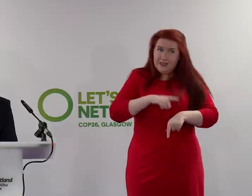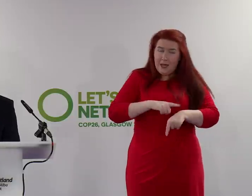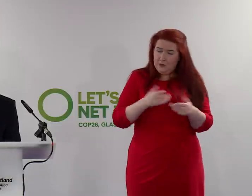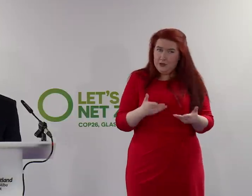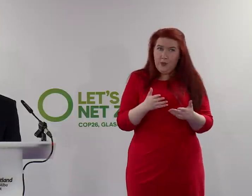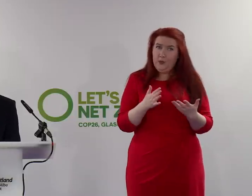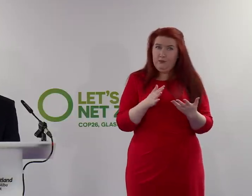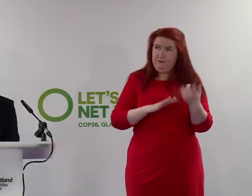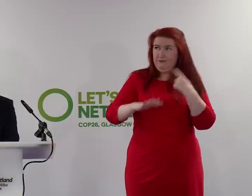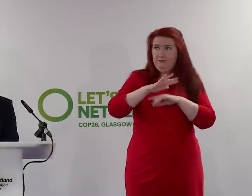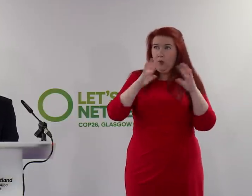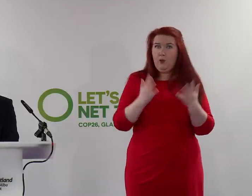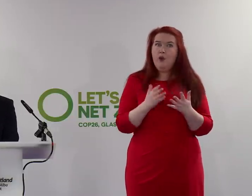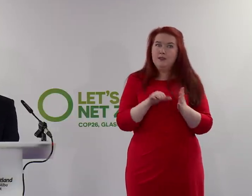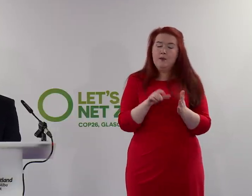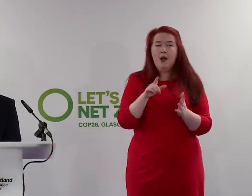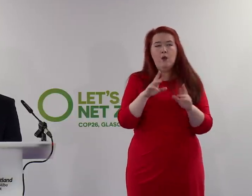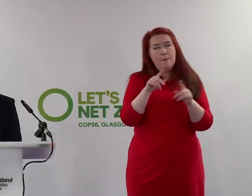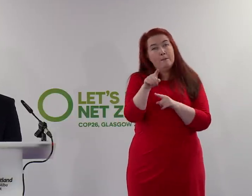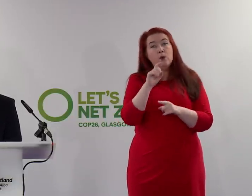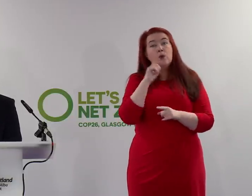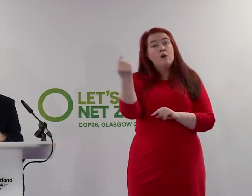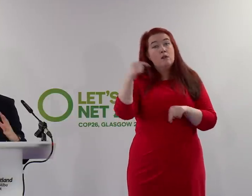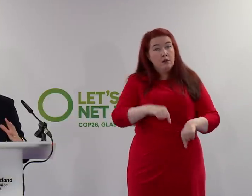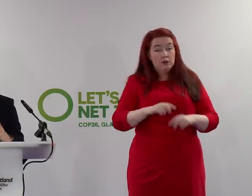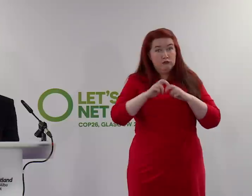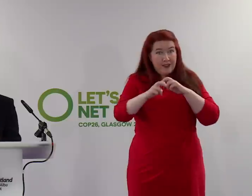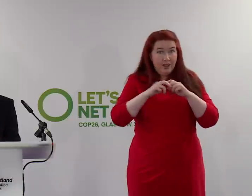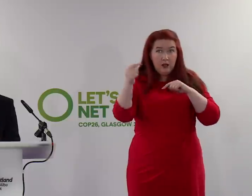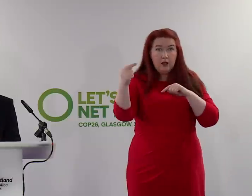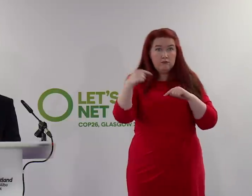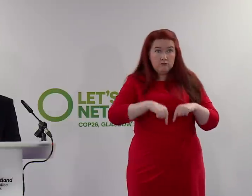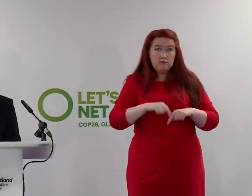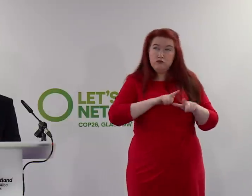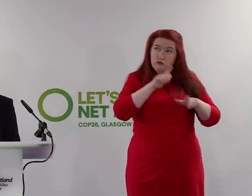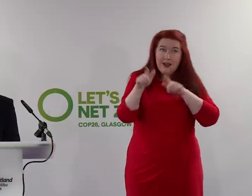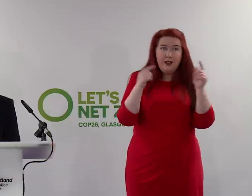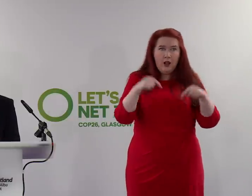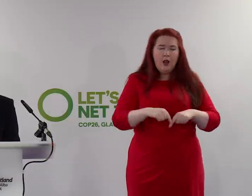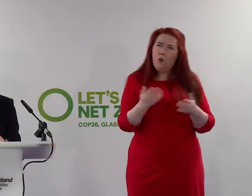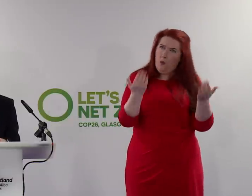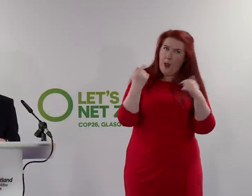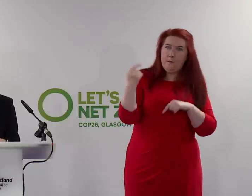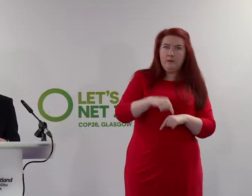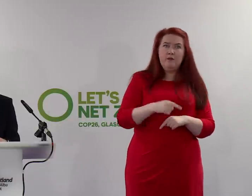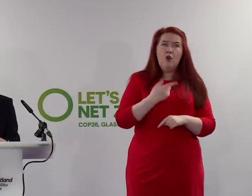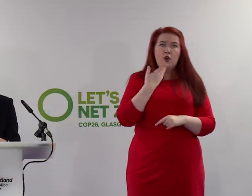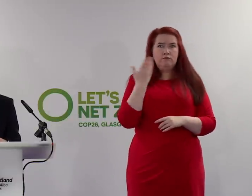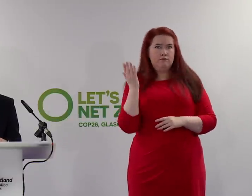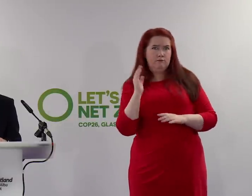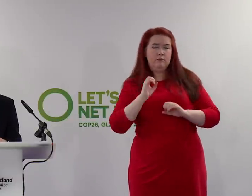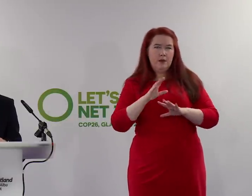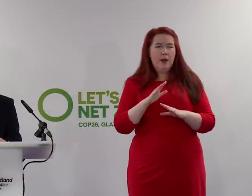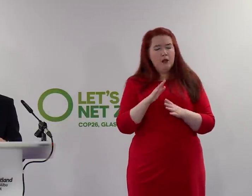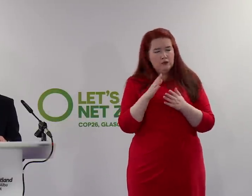the world. And I hope those who are travelling here to the city, welcome, though they are, to make their voices heard, will recognise that.